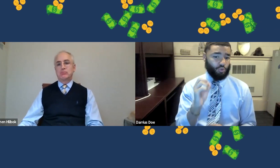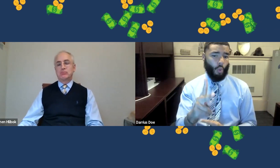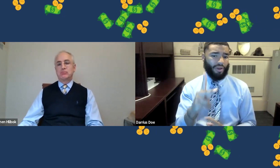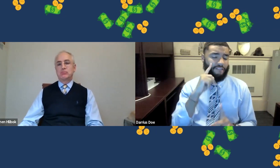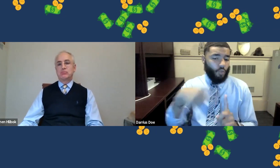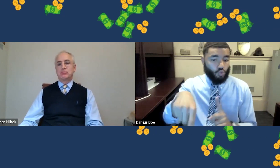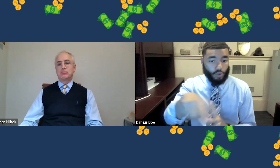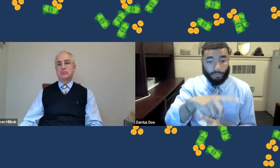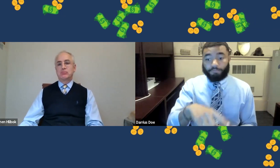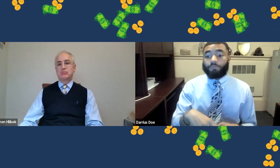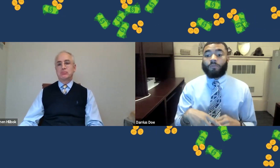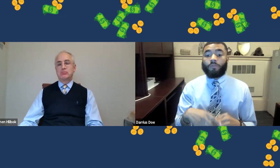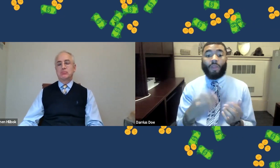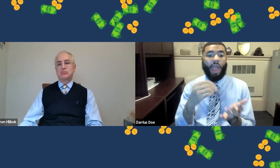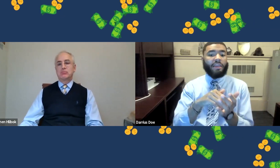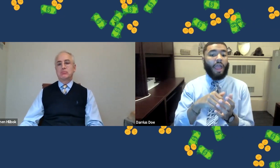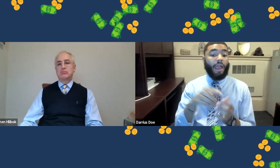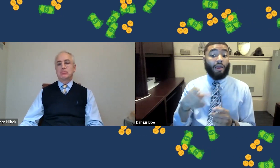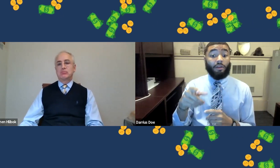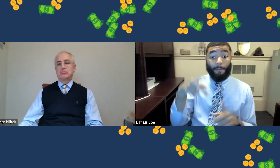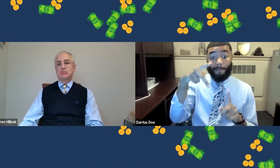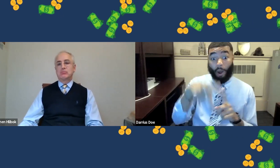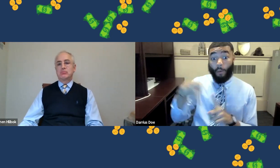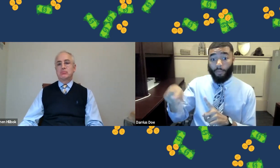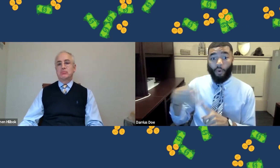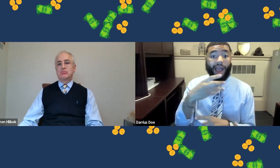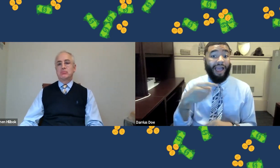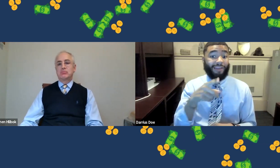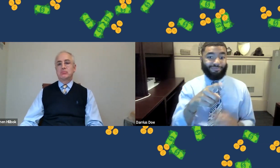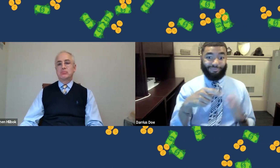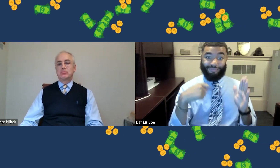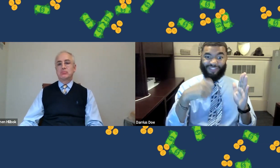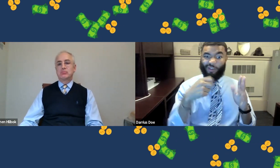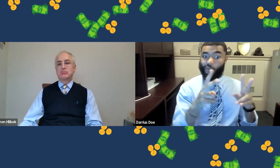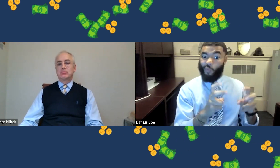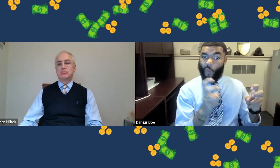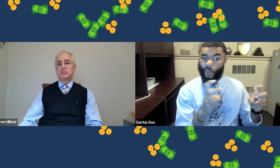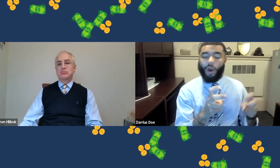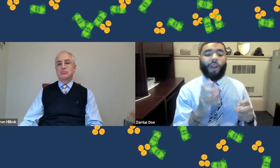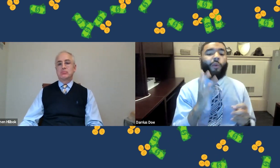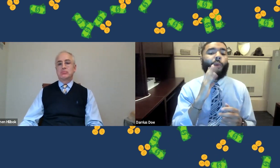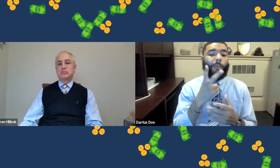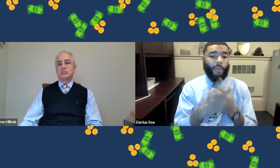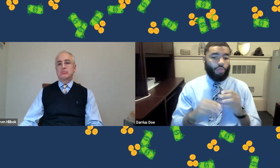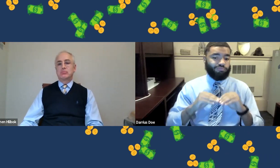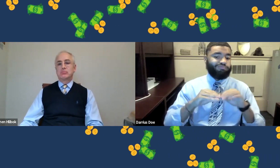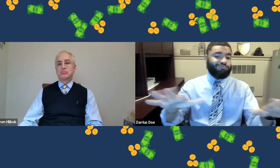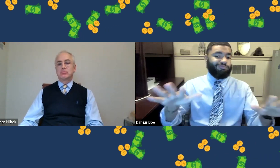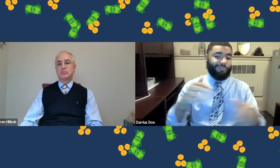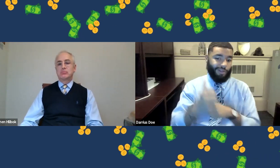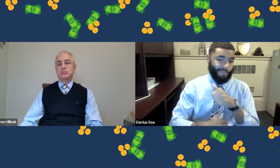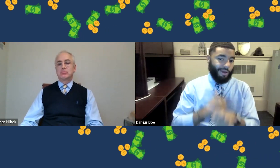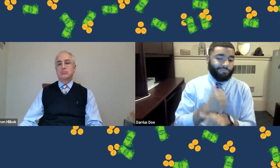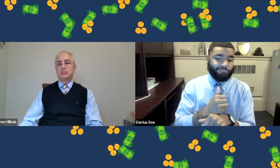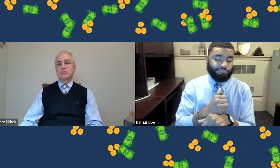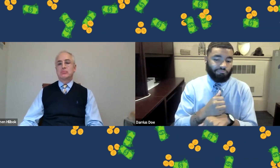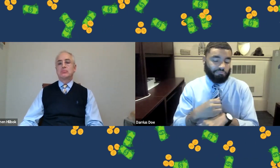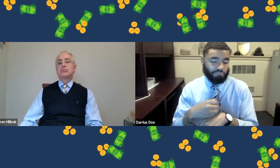So I hope that this experience was okay for everyone. Again, the PowerPoint and the video recording will both be distributed